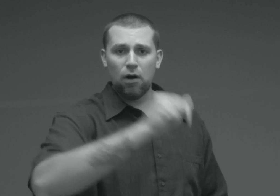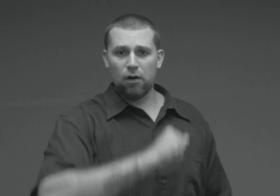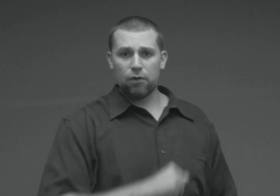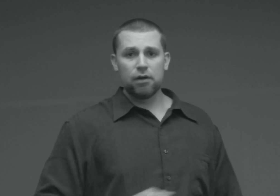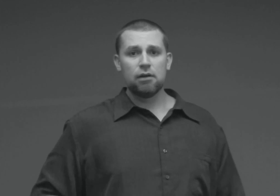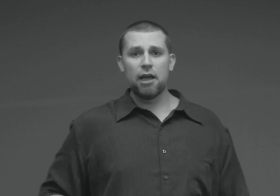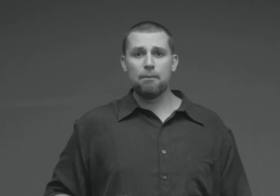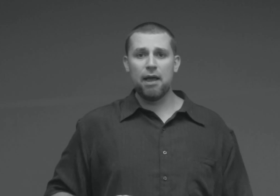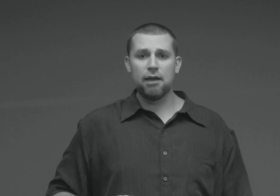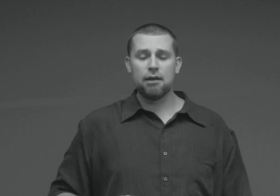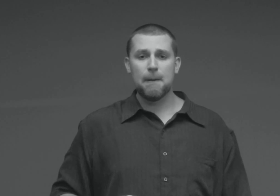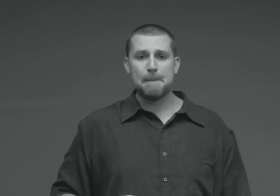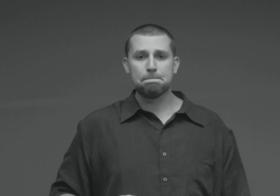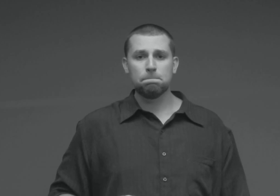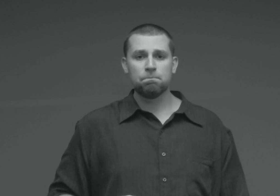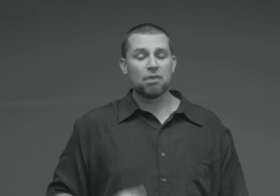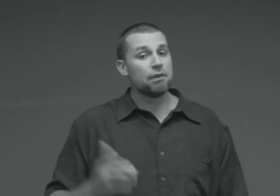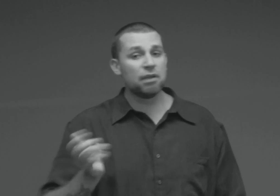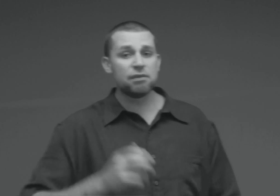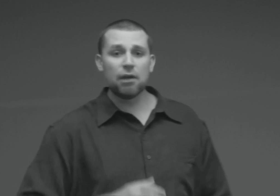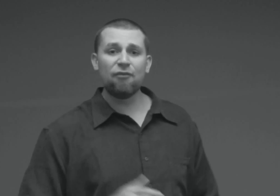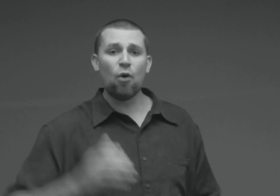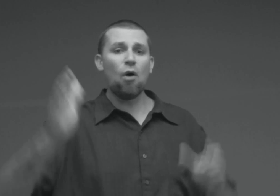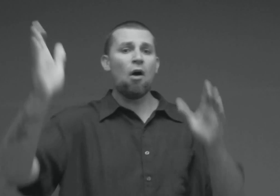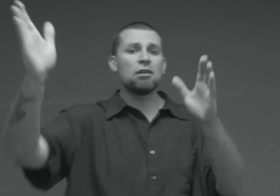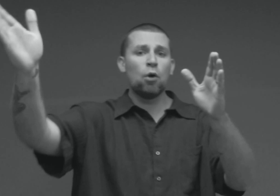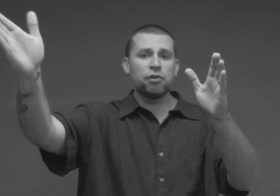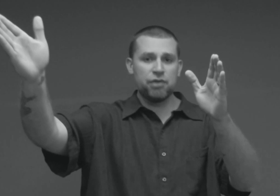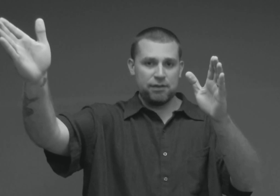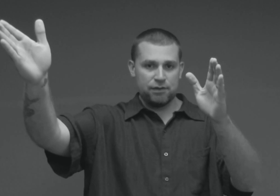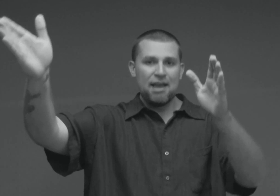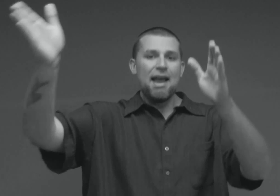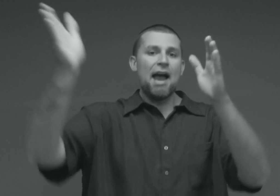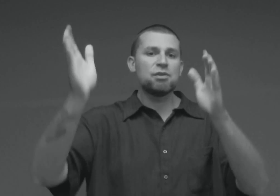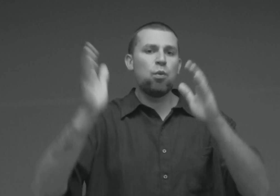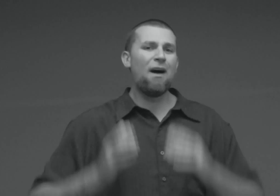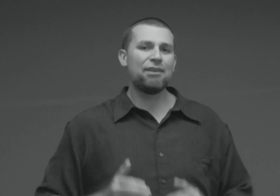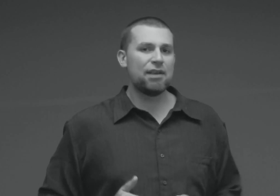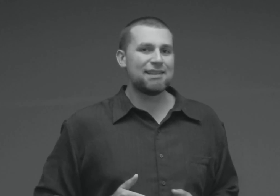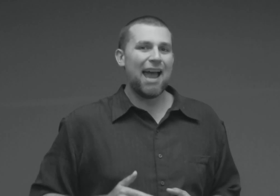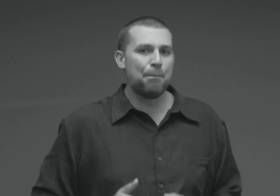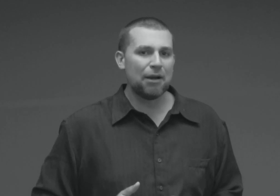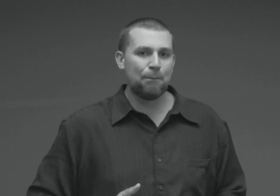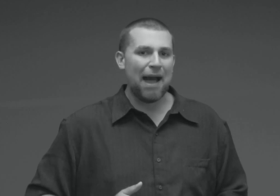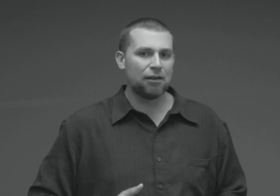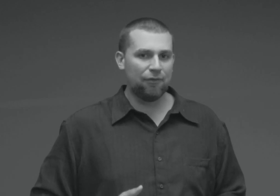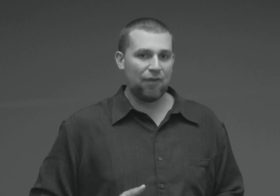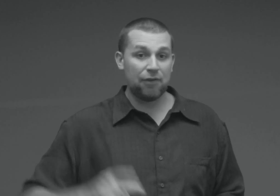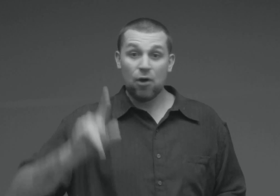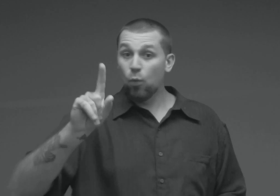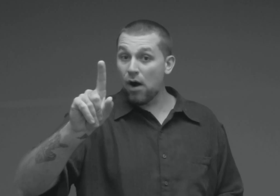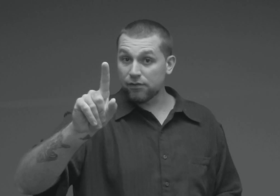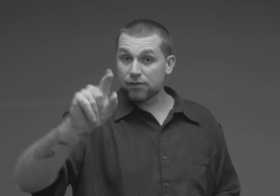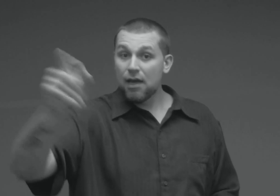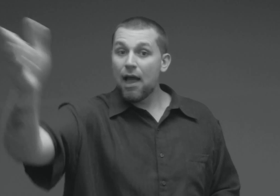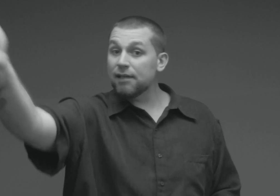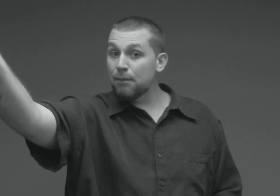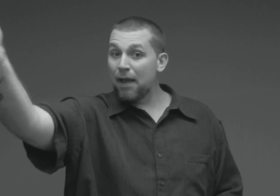world. Amen. Since, therefore, our Lord Jesus has won this epic battle of faith once as a